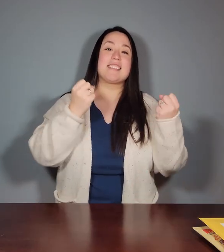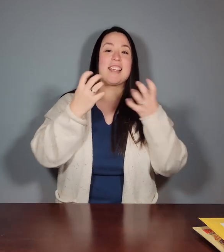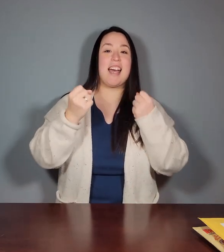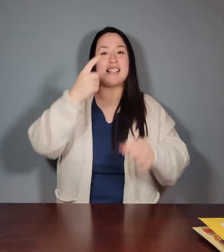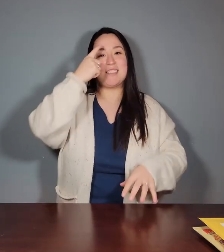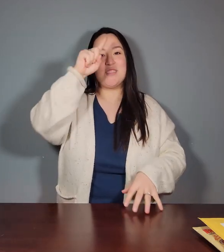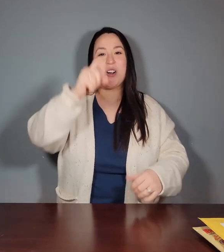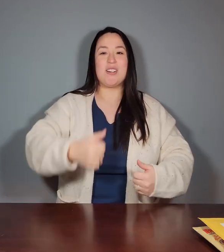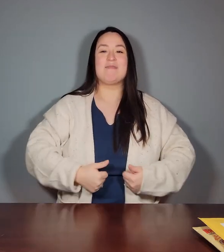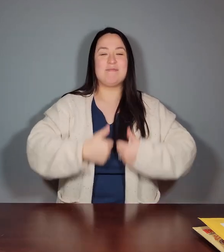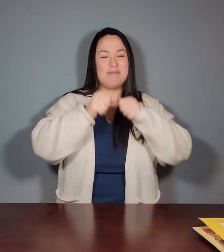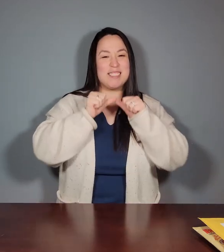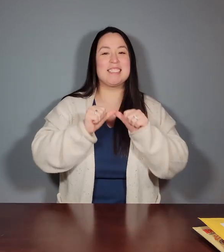Signs for sustenance.